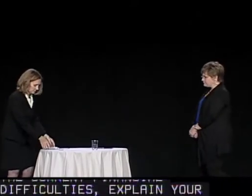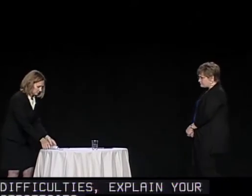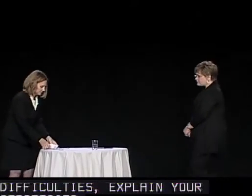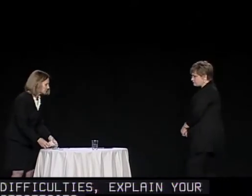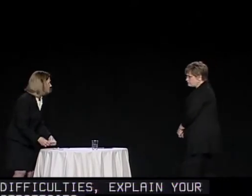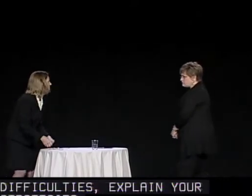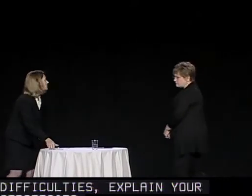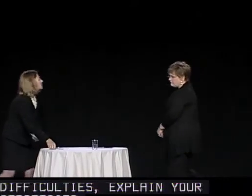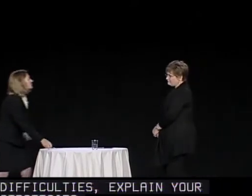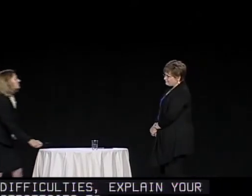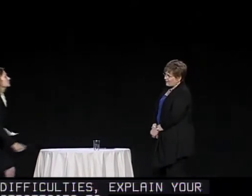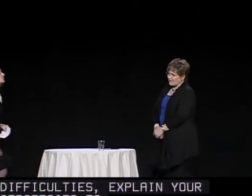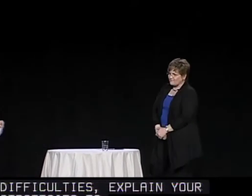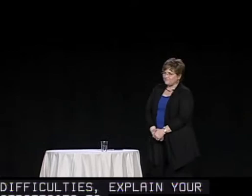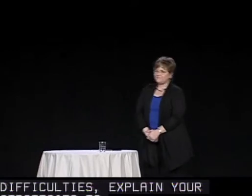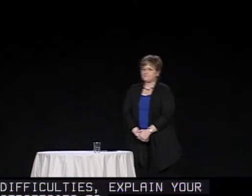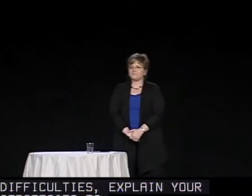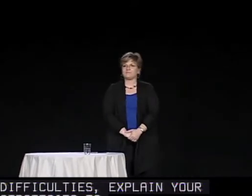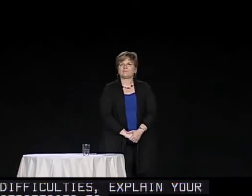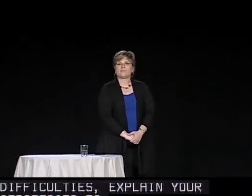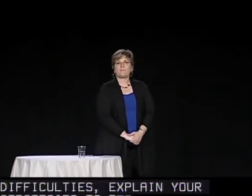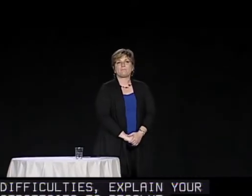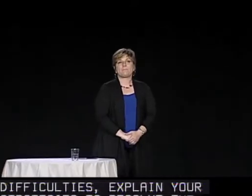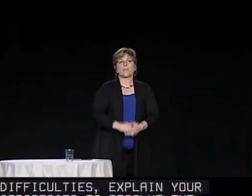the financial situation we find ourselves in.